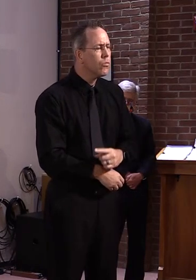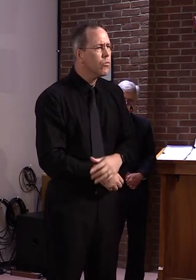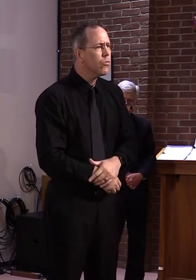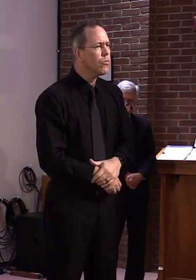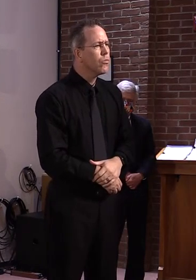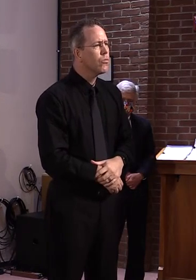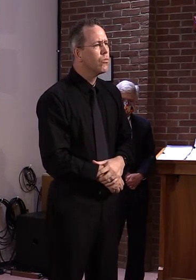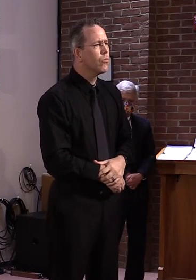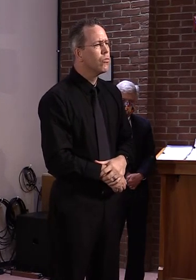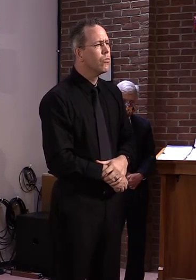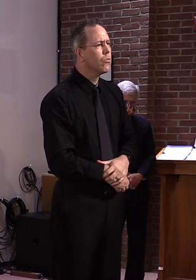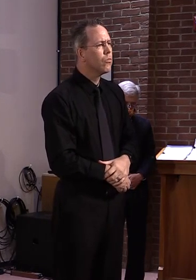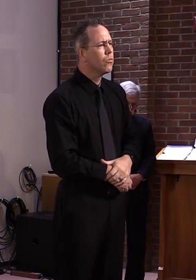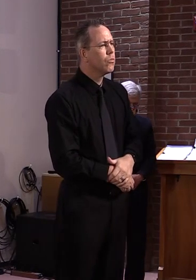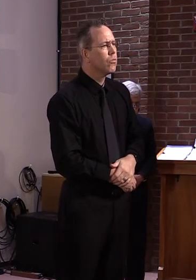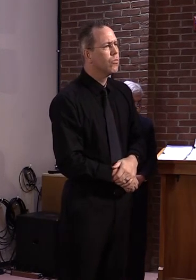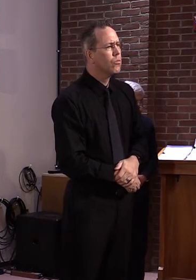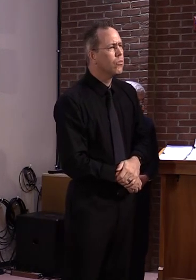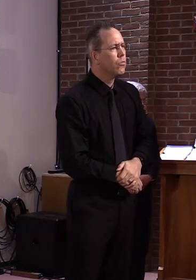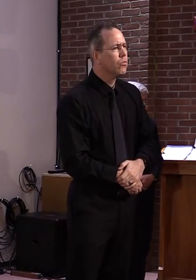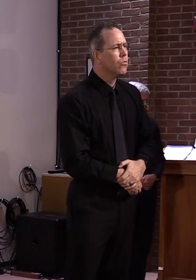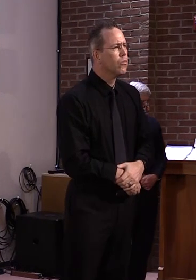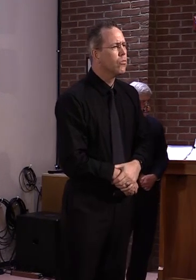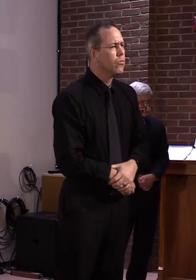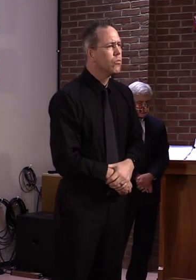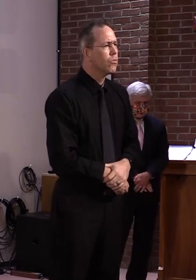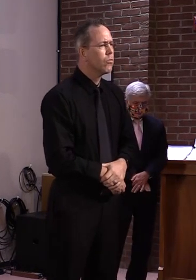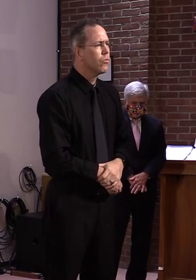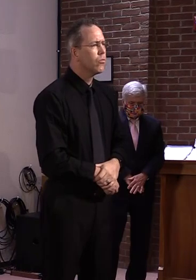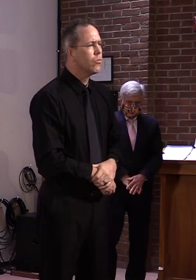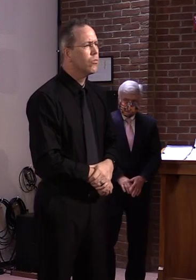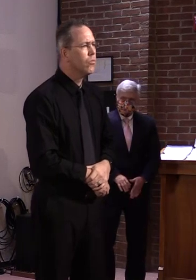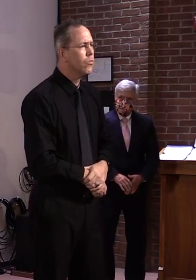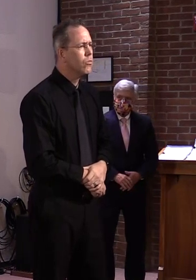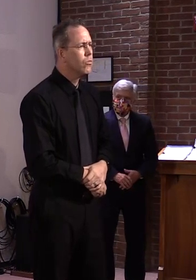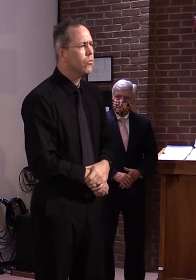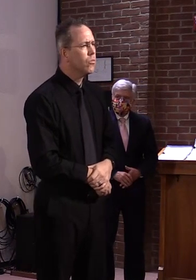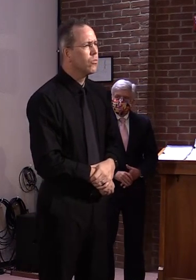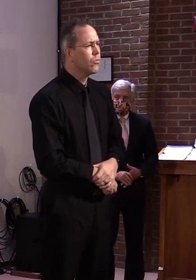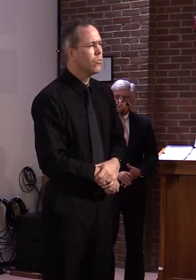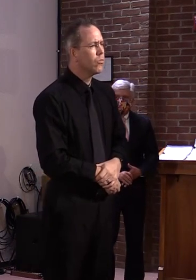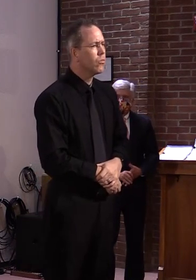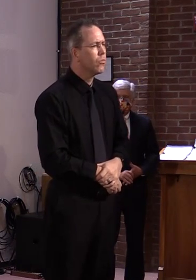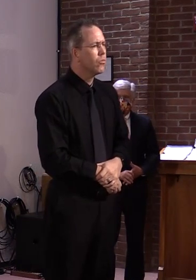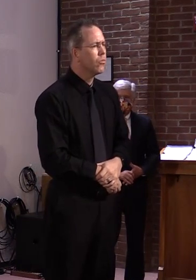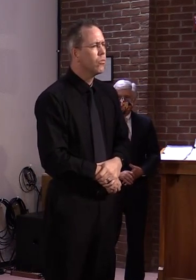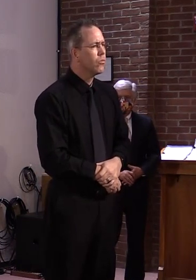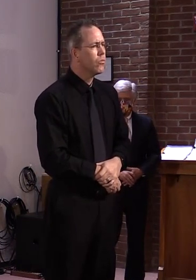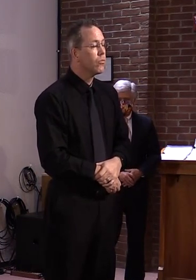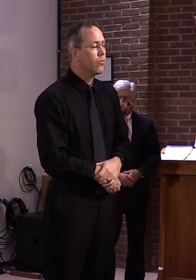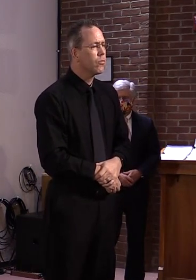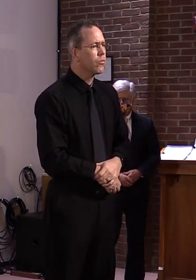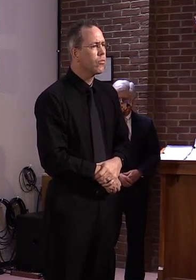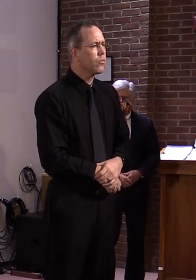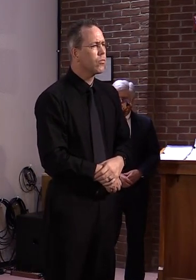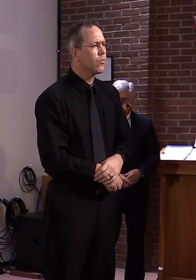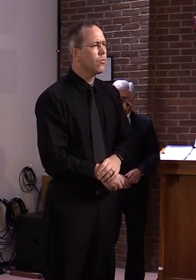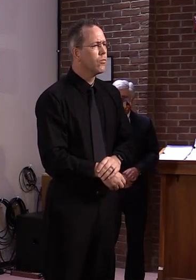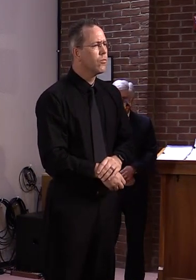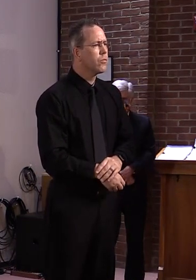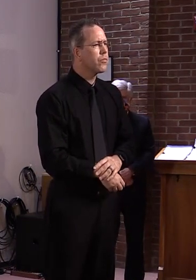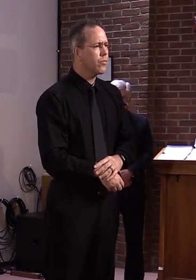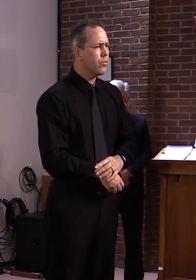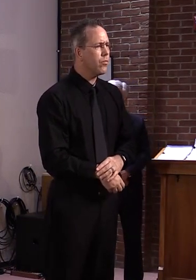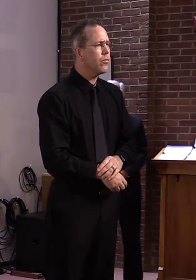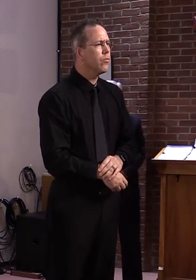$1,000 a month to two months? Does that mean your approval? Yeah, we're still sorting through that. I mean, I've heard of